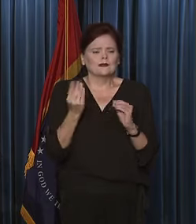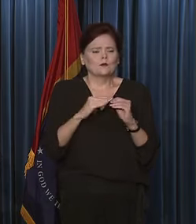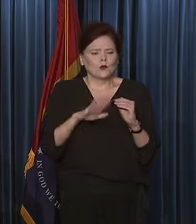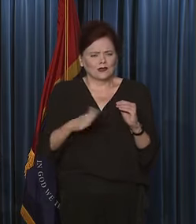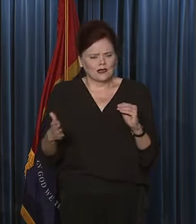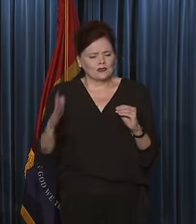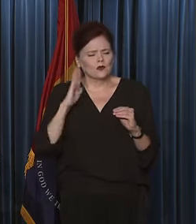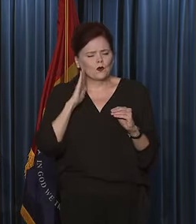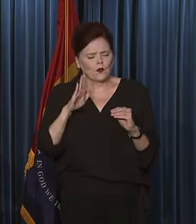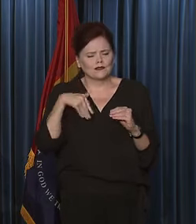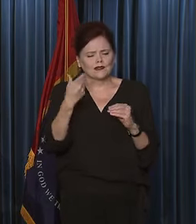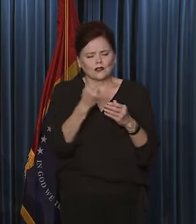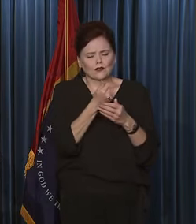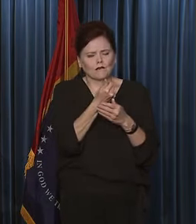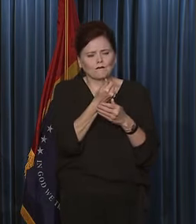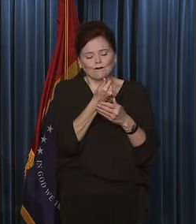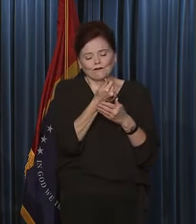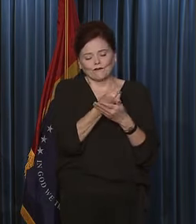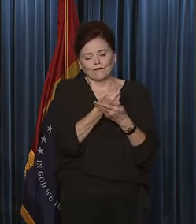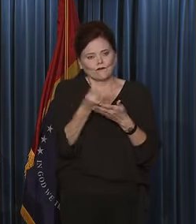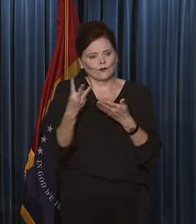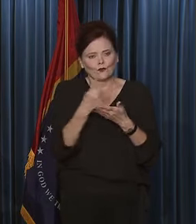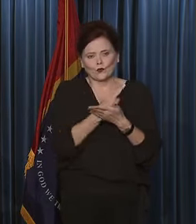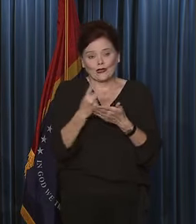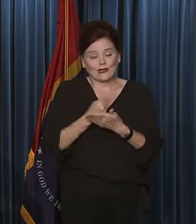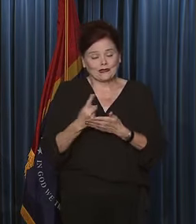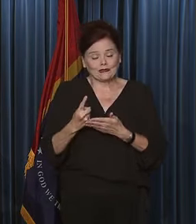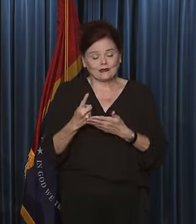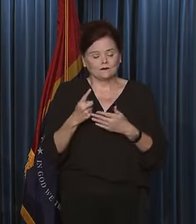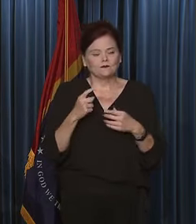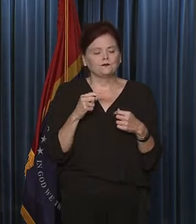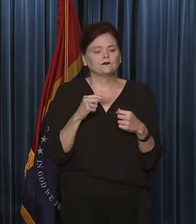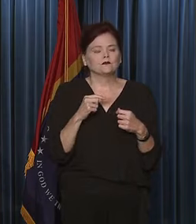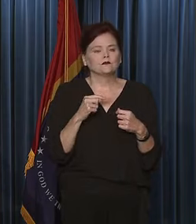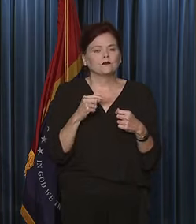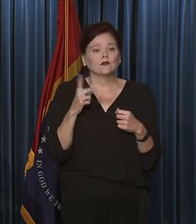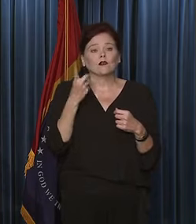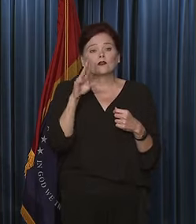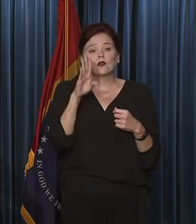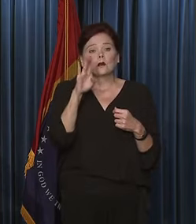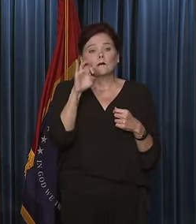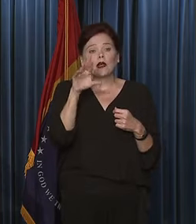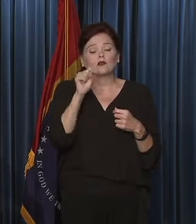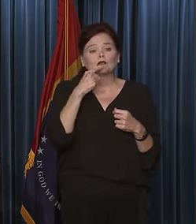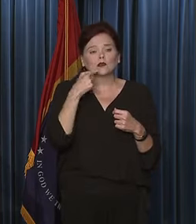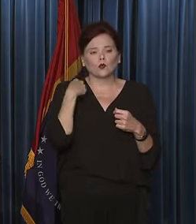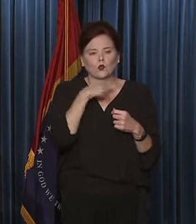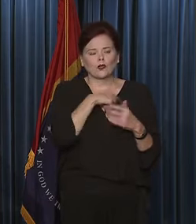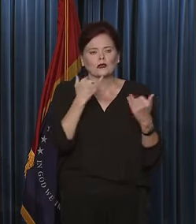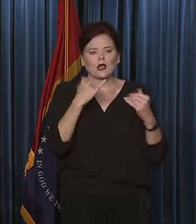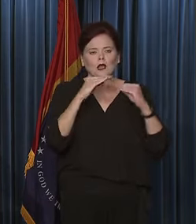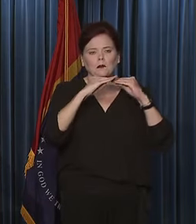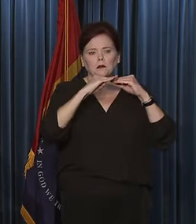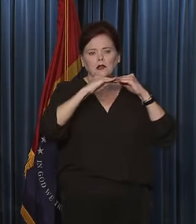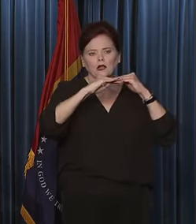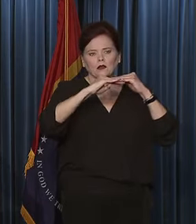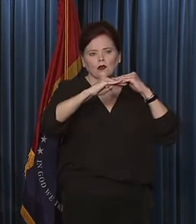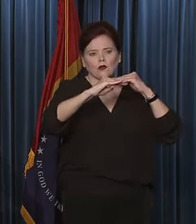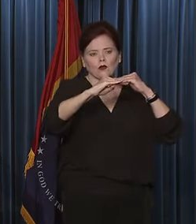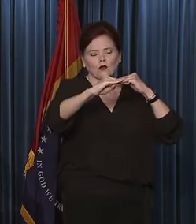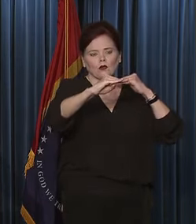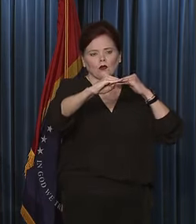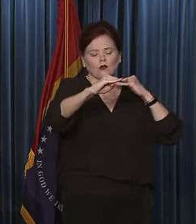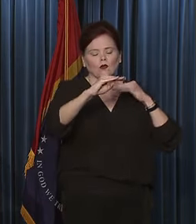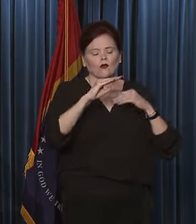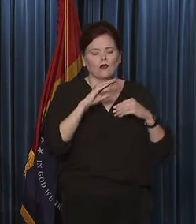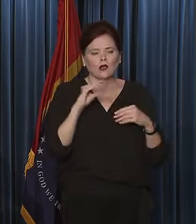and maybe longer. But eventually, if, fact, we, as Dr. Byers mentioned, we are plateauing and eventually